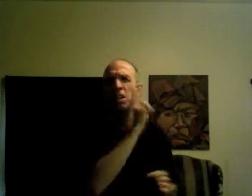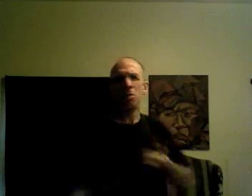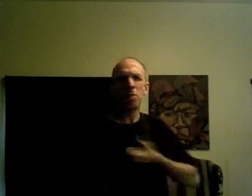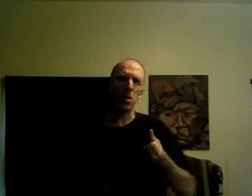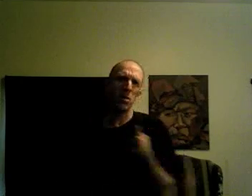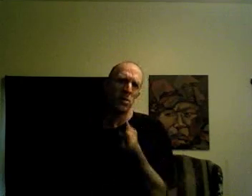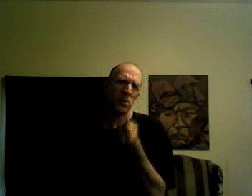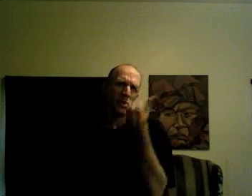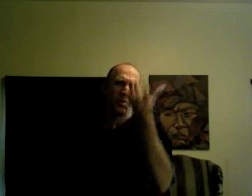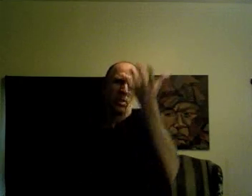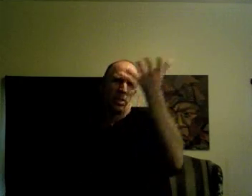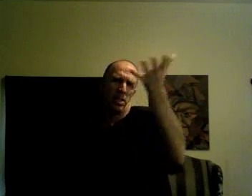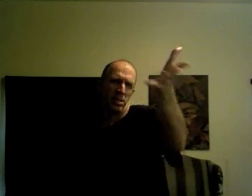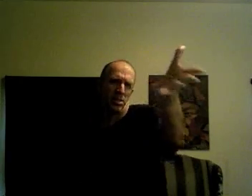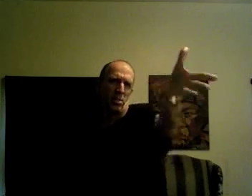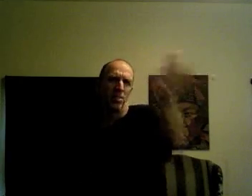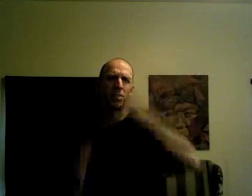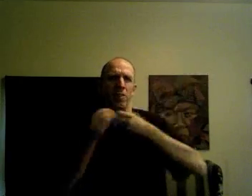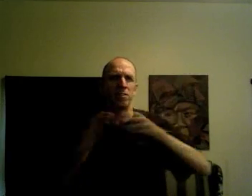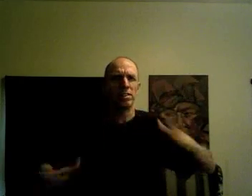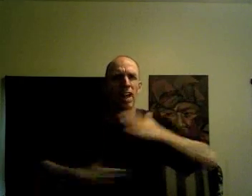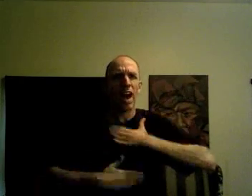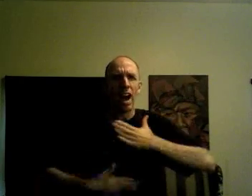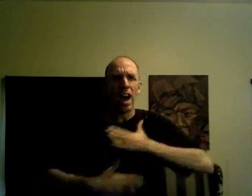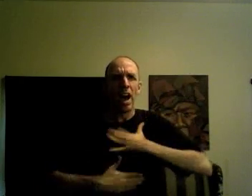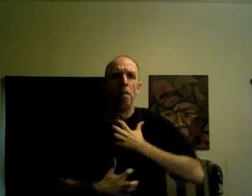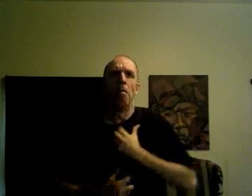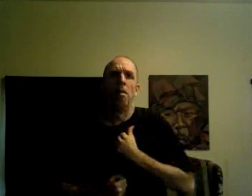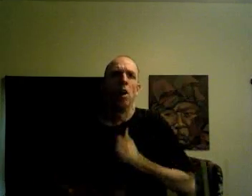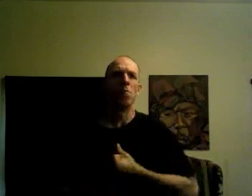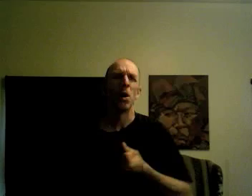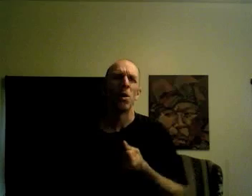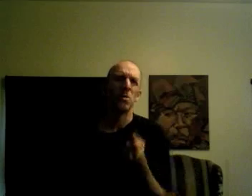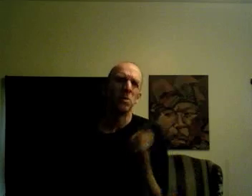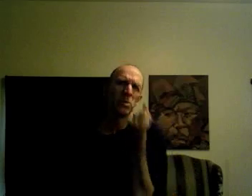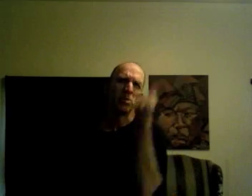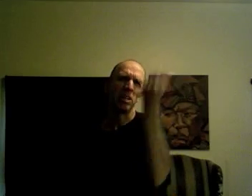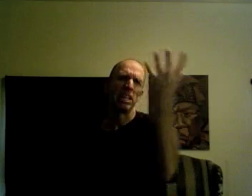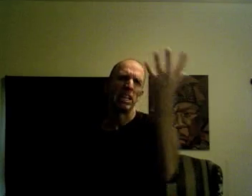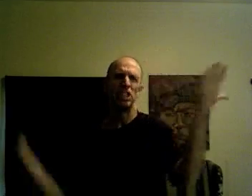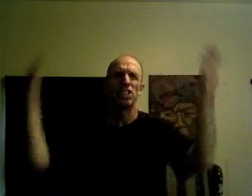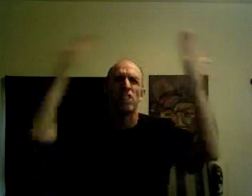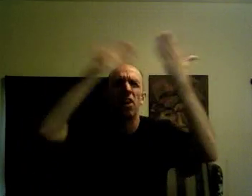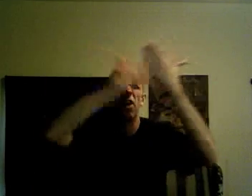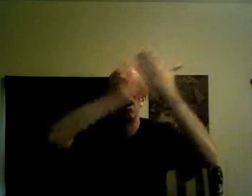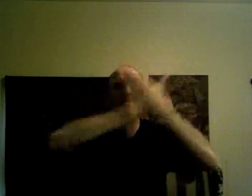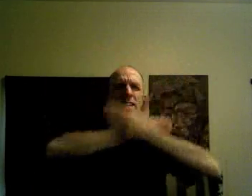Pottery is loss of sight. Pottery is darkness.